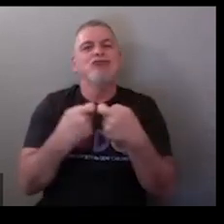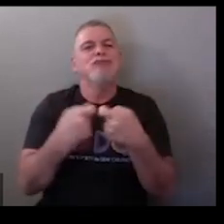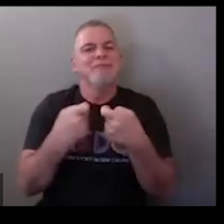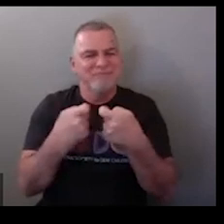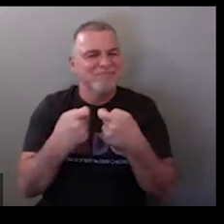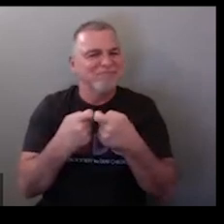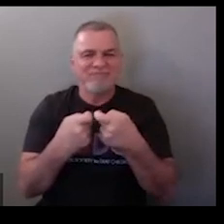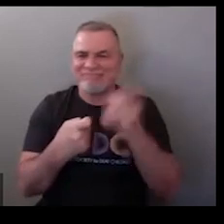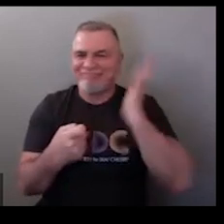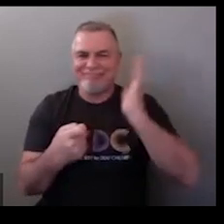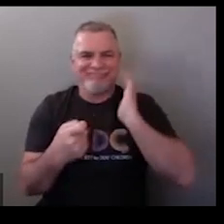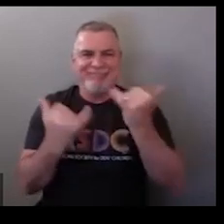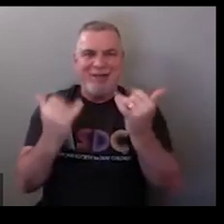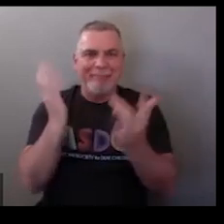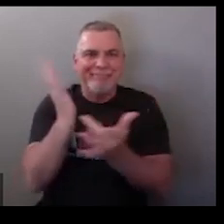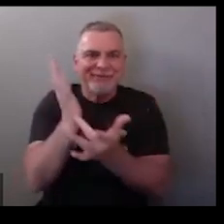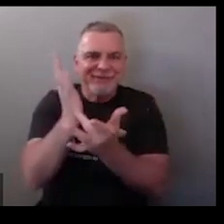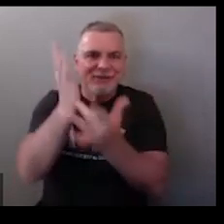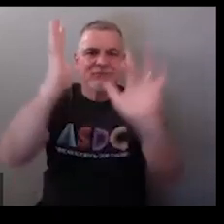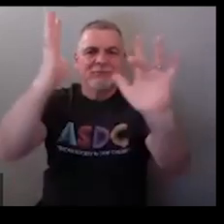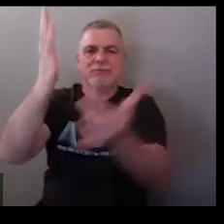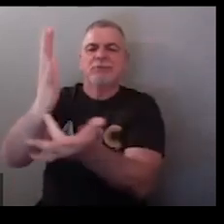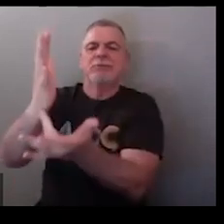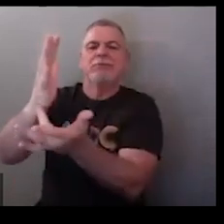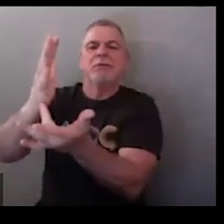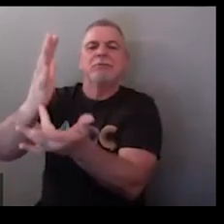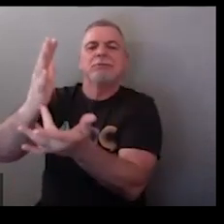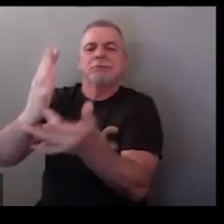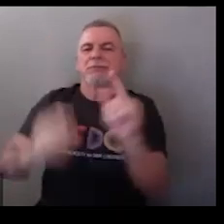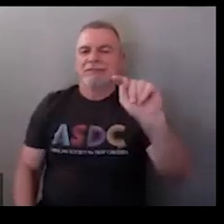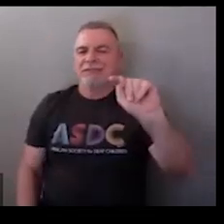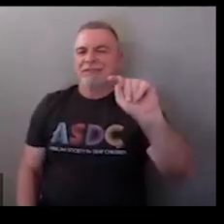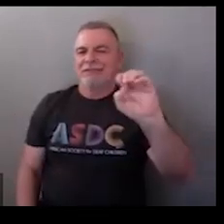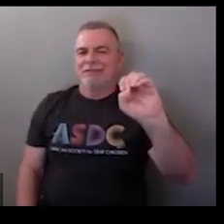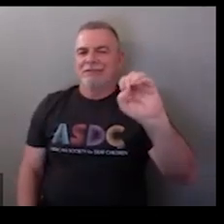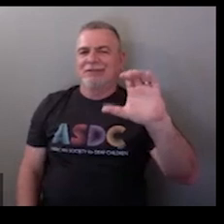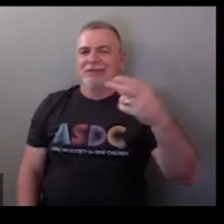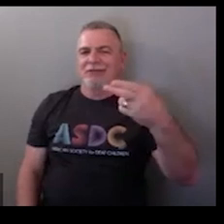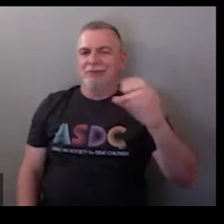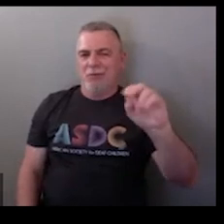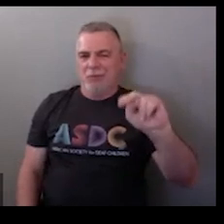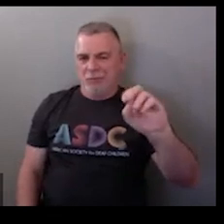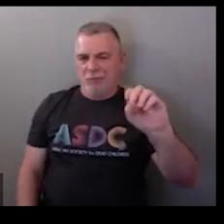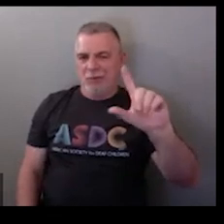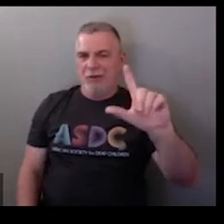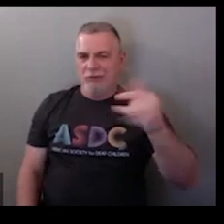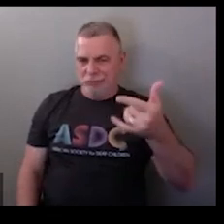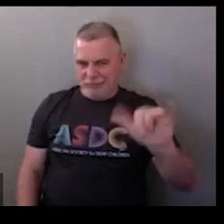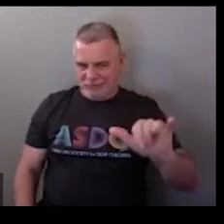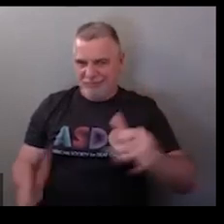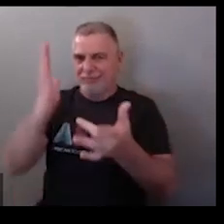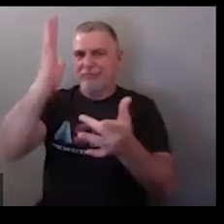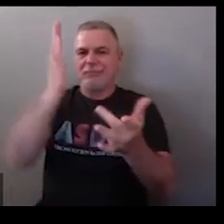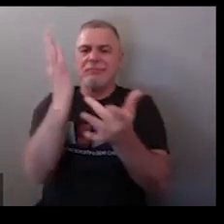anything because the reference is electronics which back then we didn't utilize and now this is the sign for technology okay